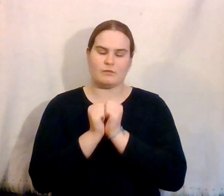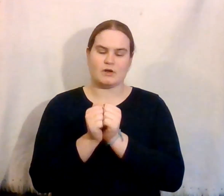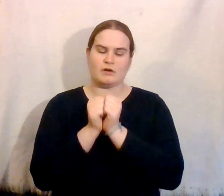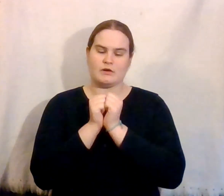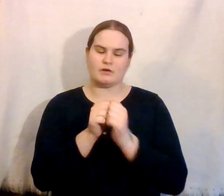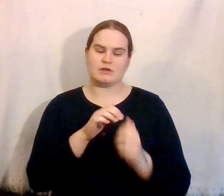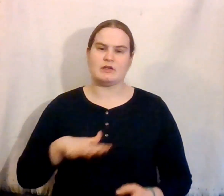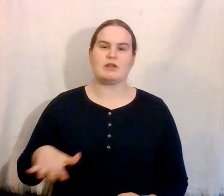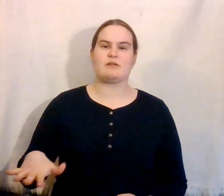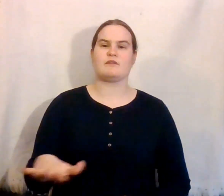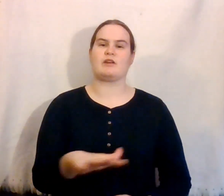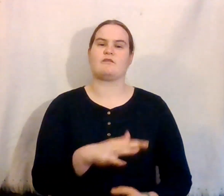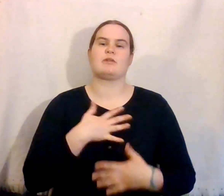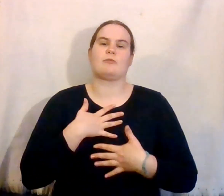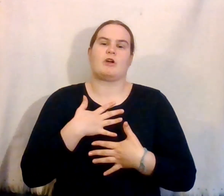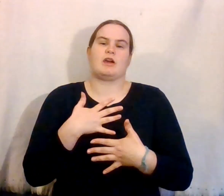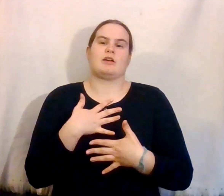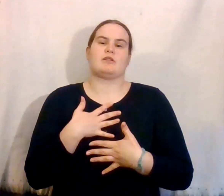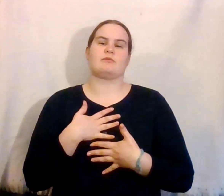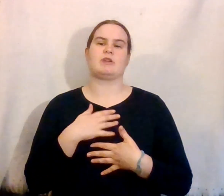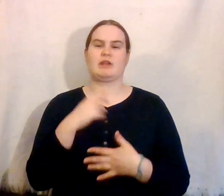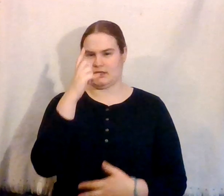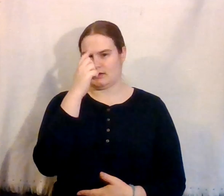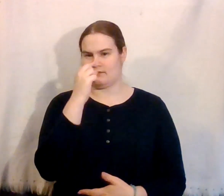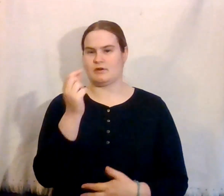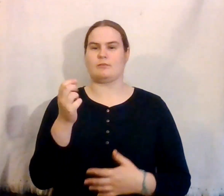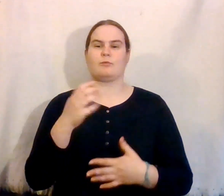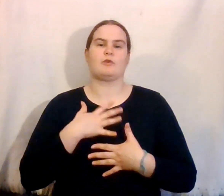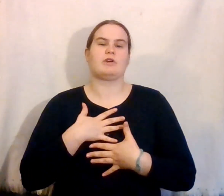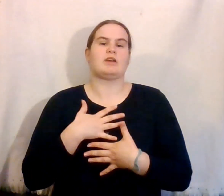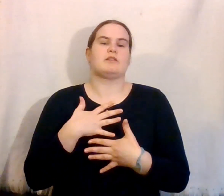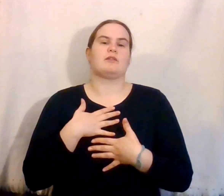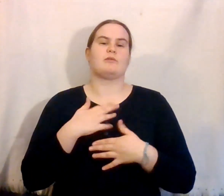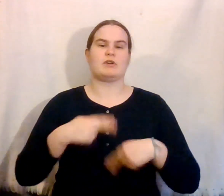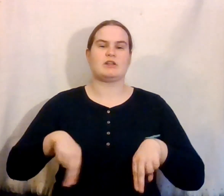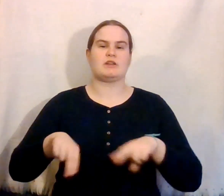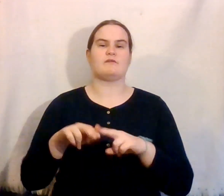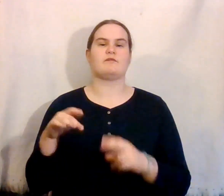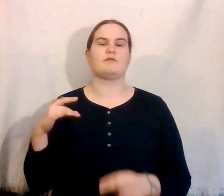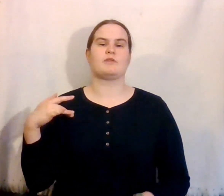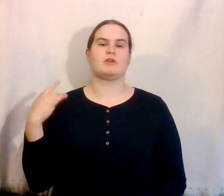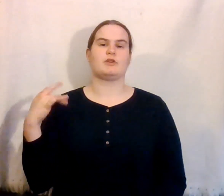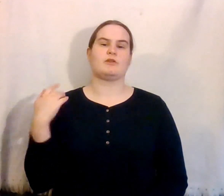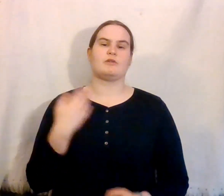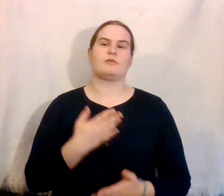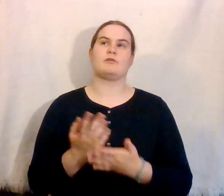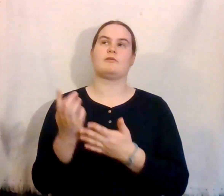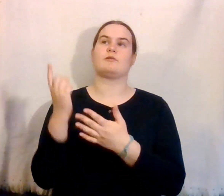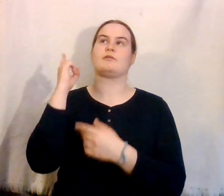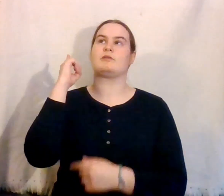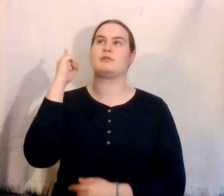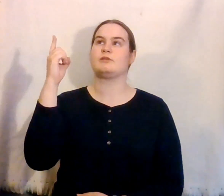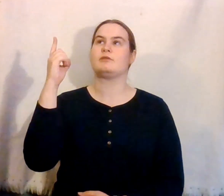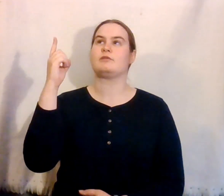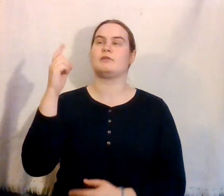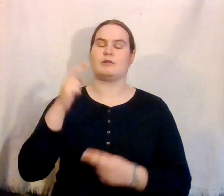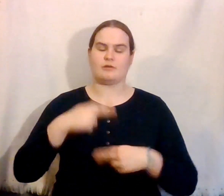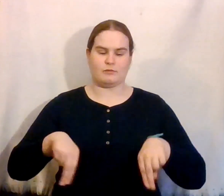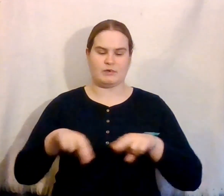Worthy of every breath we could ever read We live for you, we